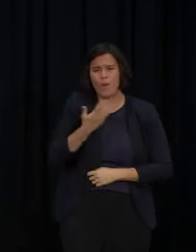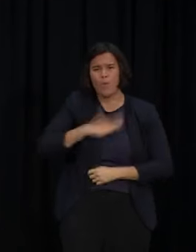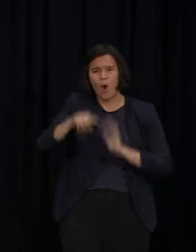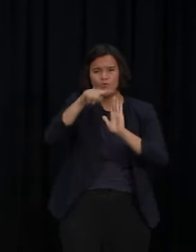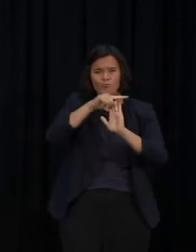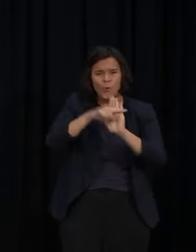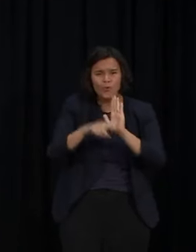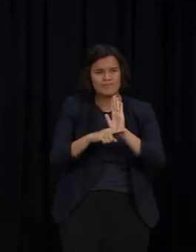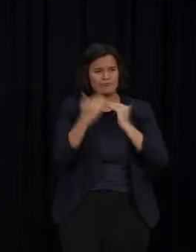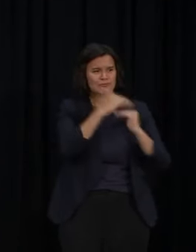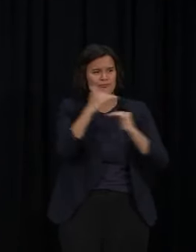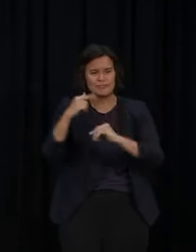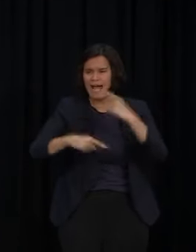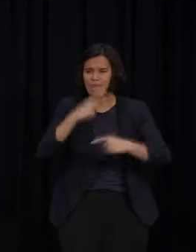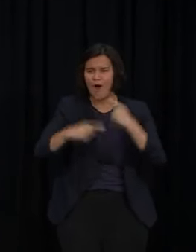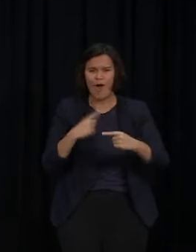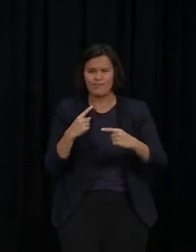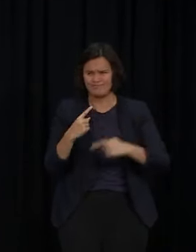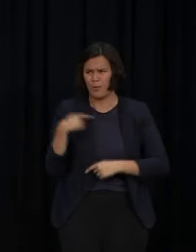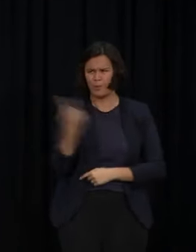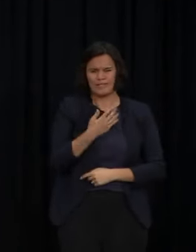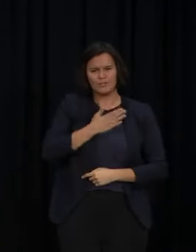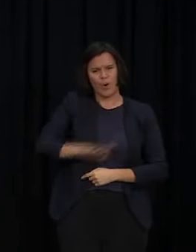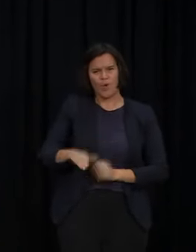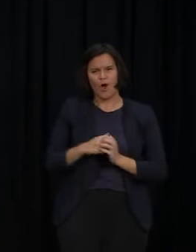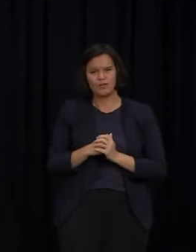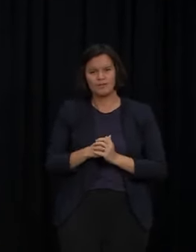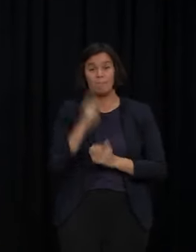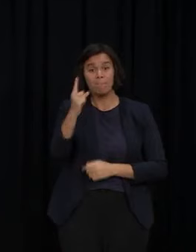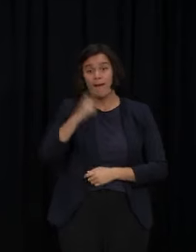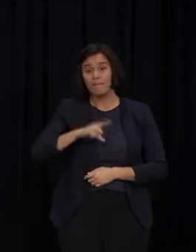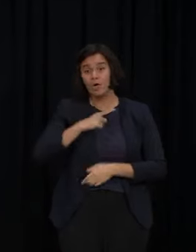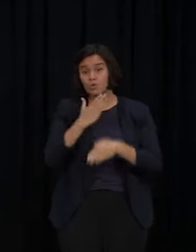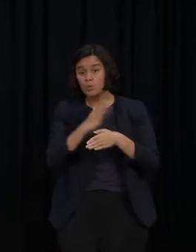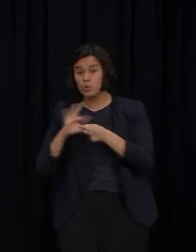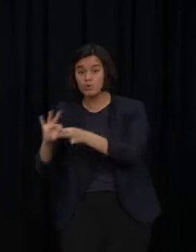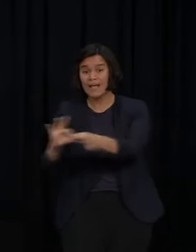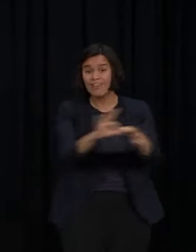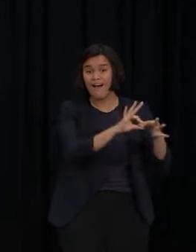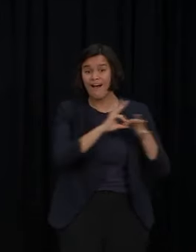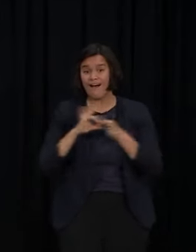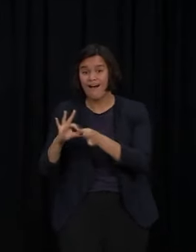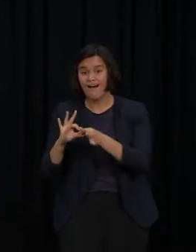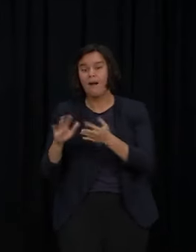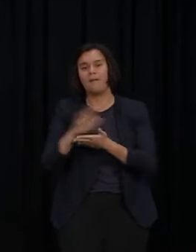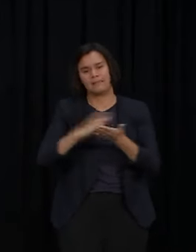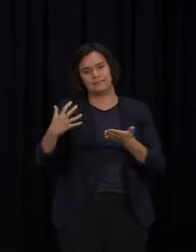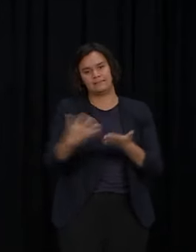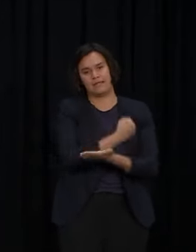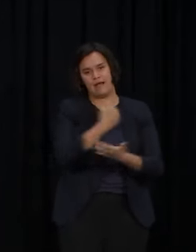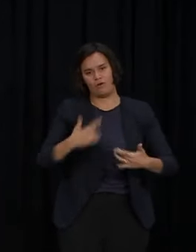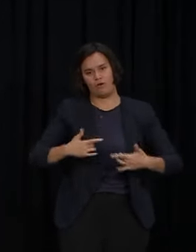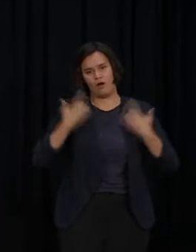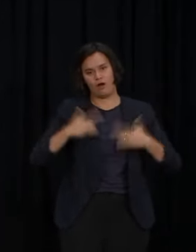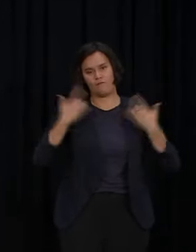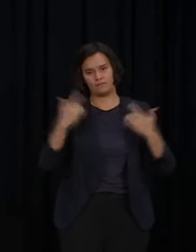rules or restrictions. But had we not all been willing to work together to protect one another, then we all